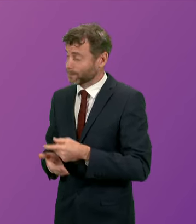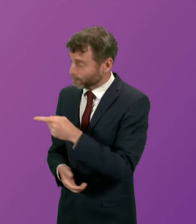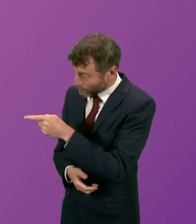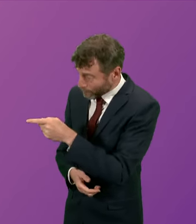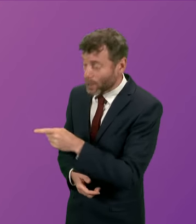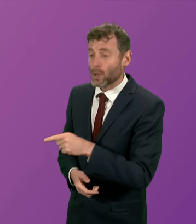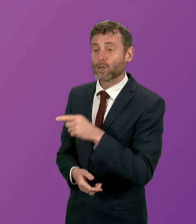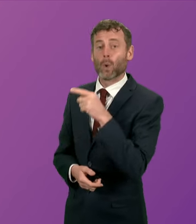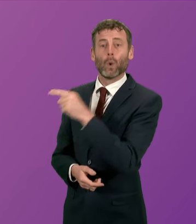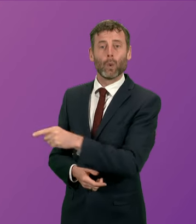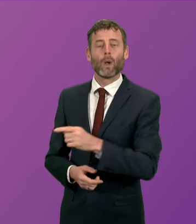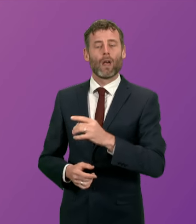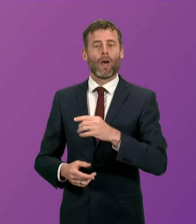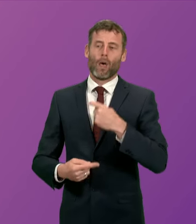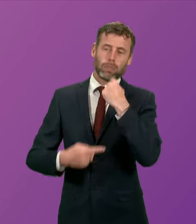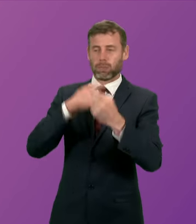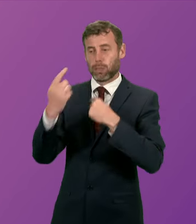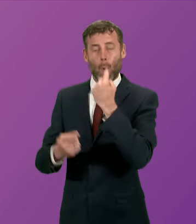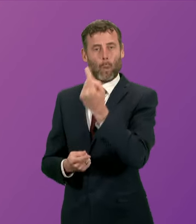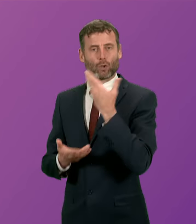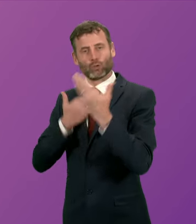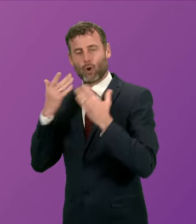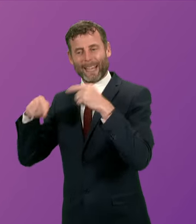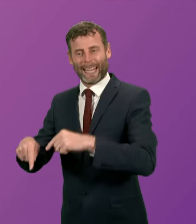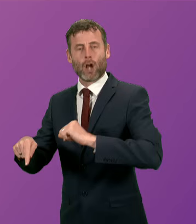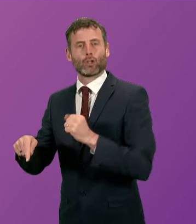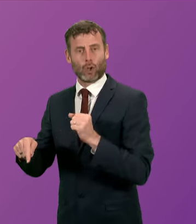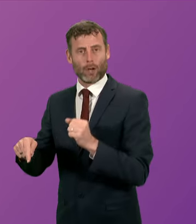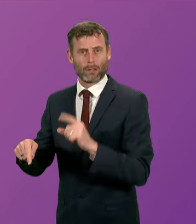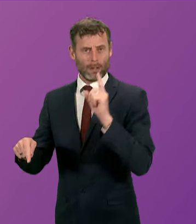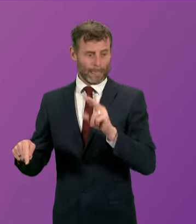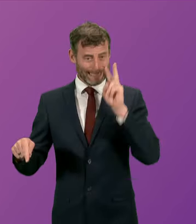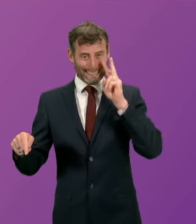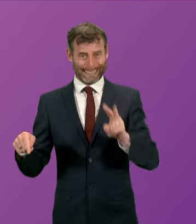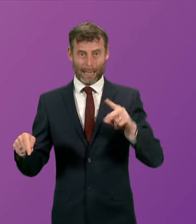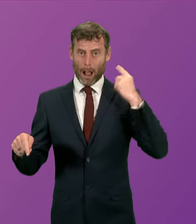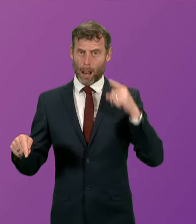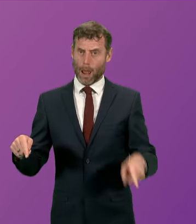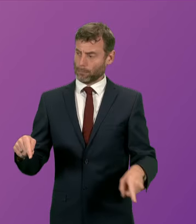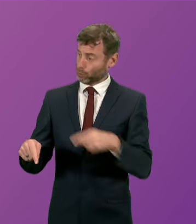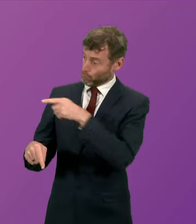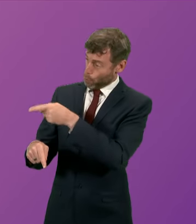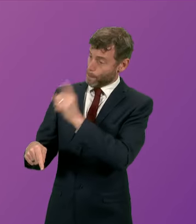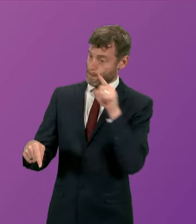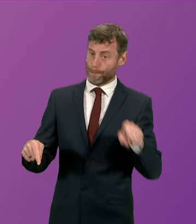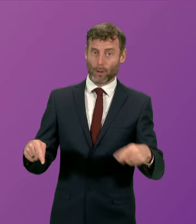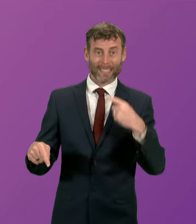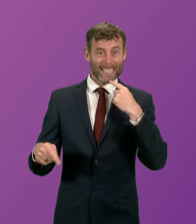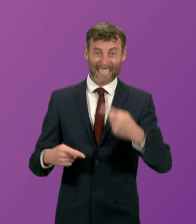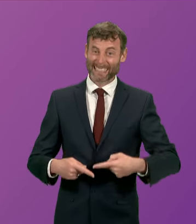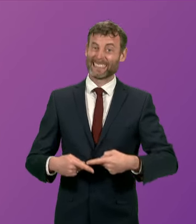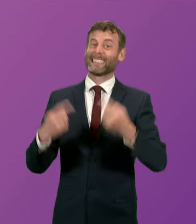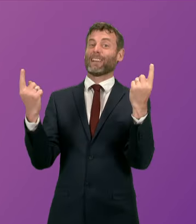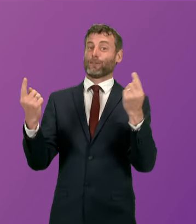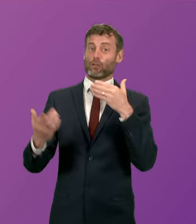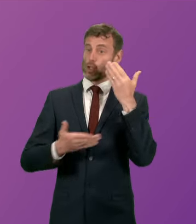not good enough to say one thing in Scotland and be contradicted by your bosses in London. Anas Sawa. Thank